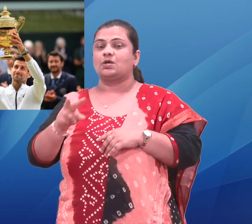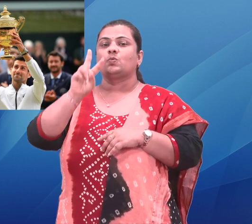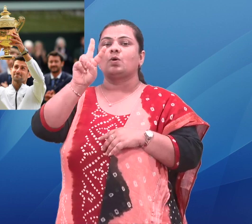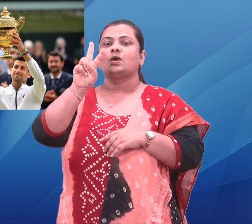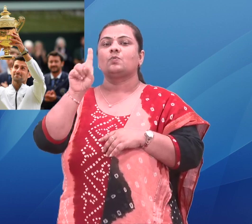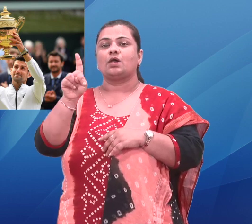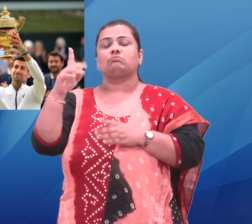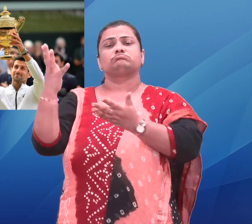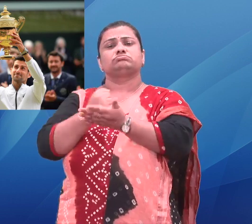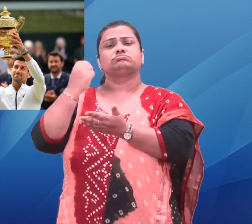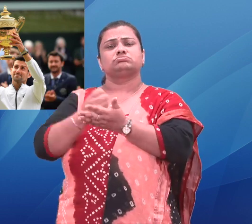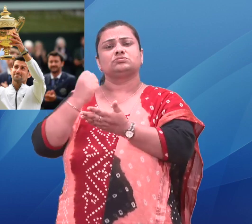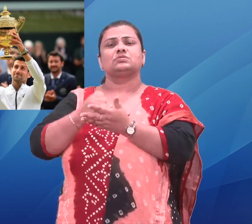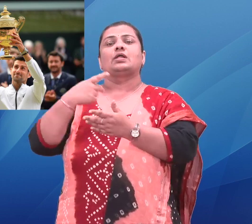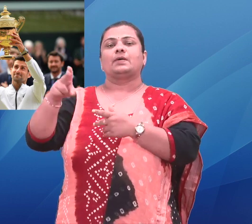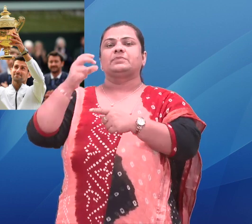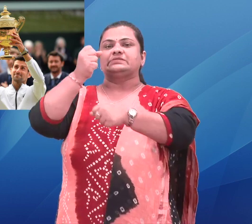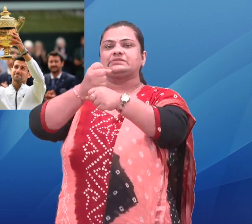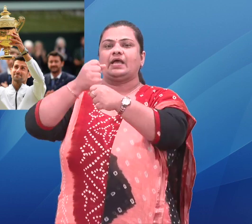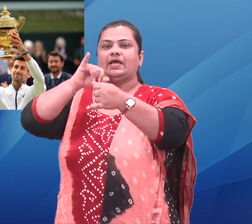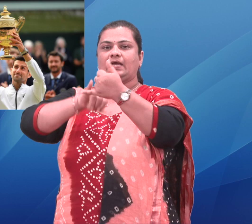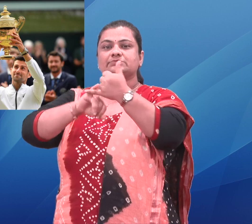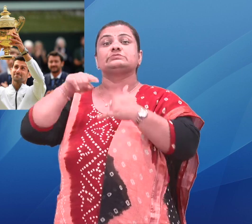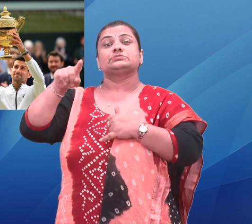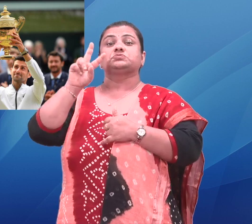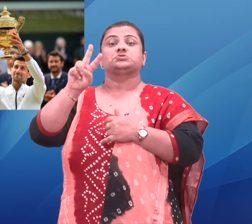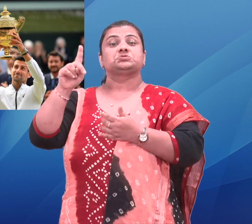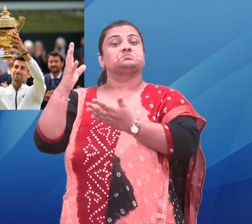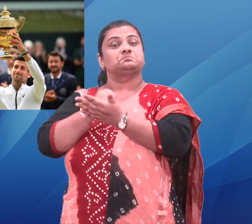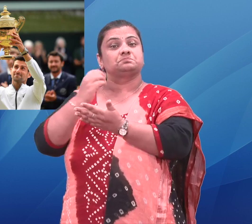Kazakh, won her first Grand Slam beating Ons Jabir in the finals.